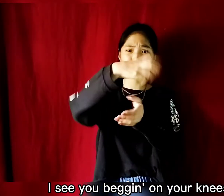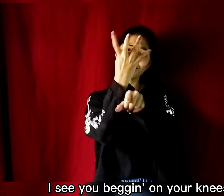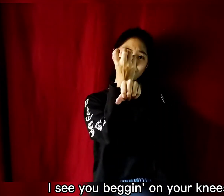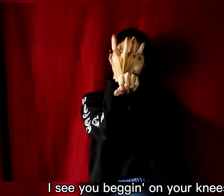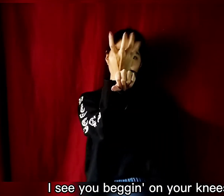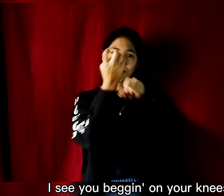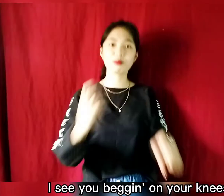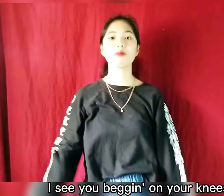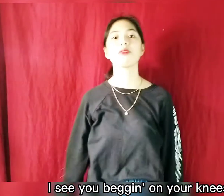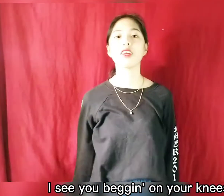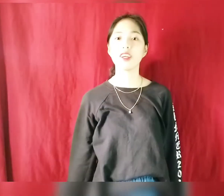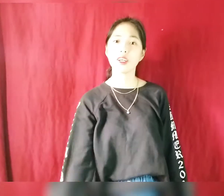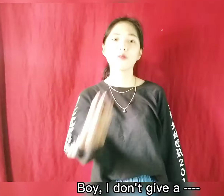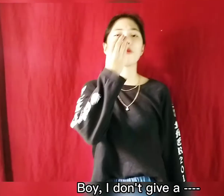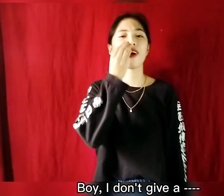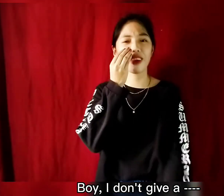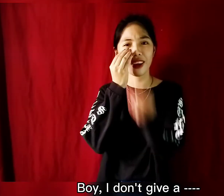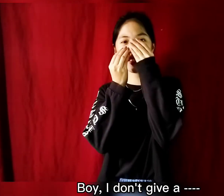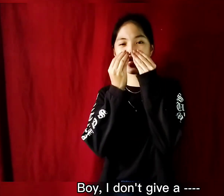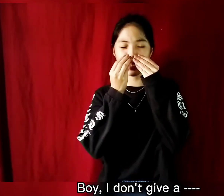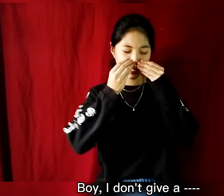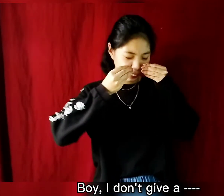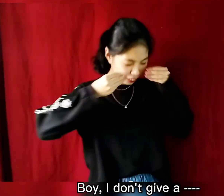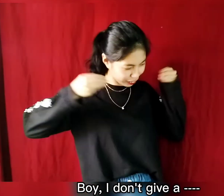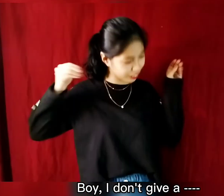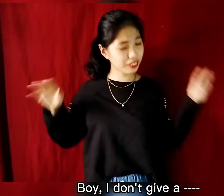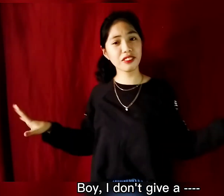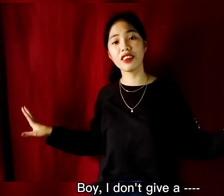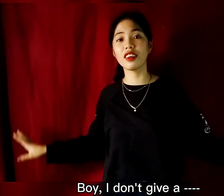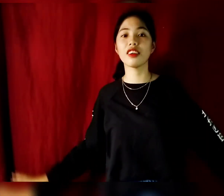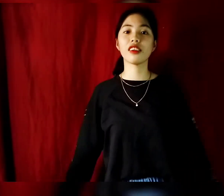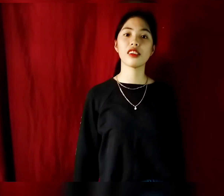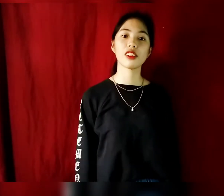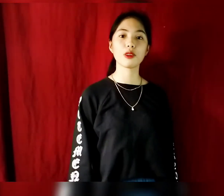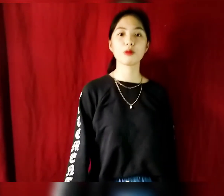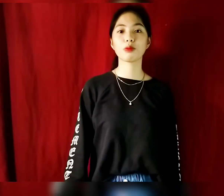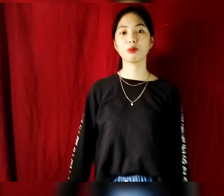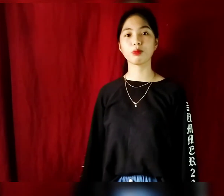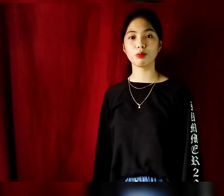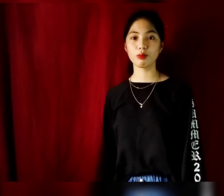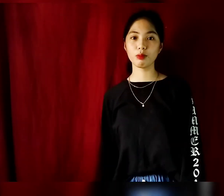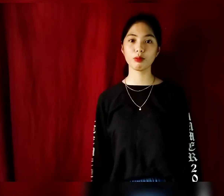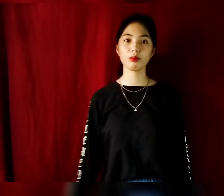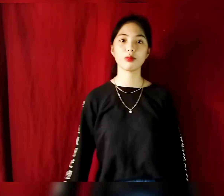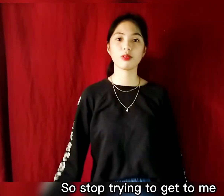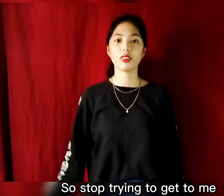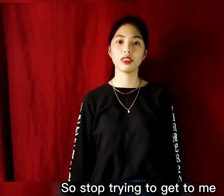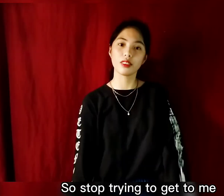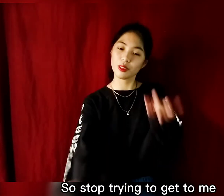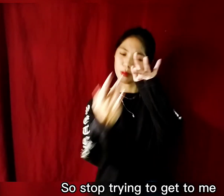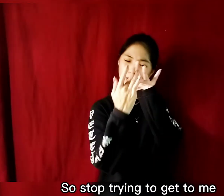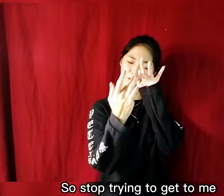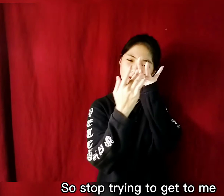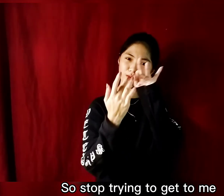knees Boy, I'm just don't give up So stop trying to get to